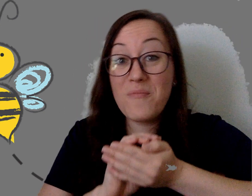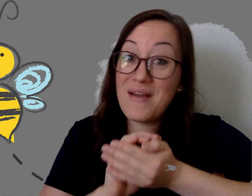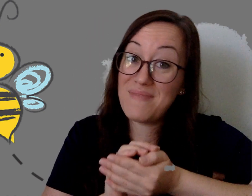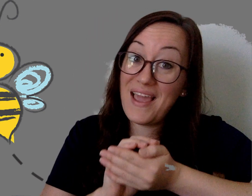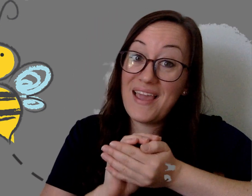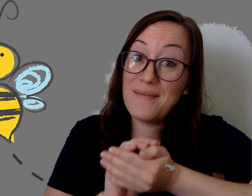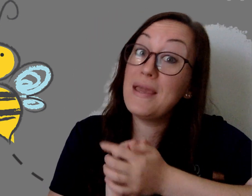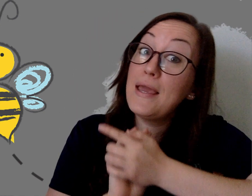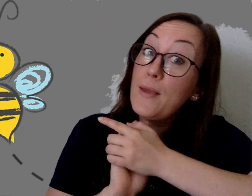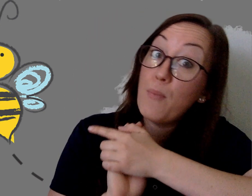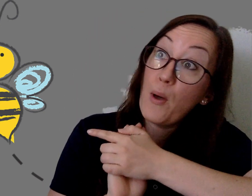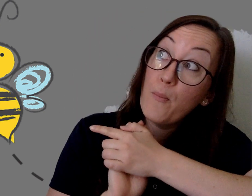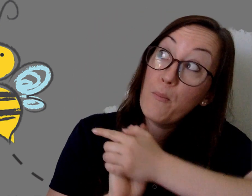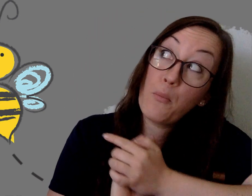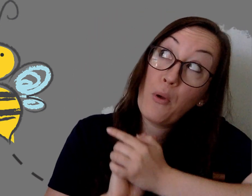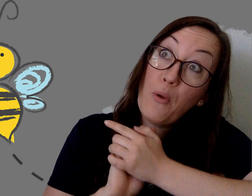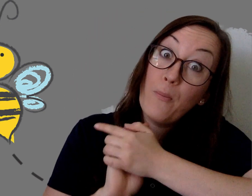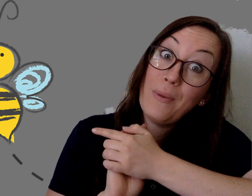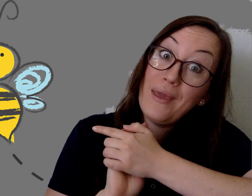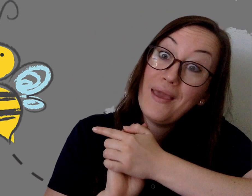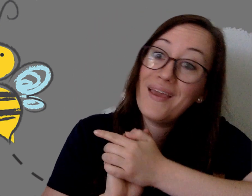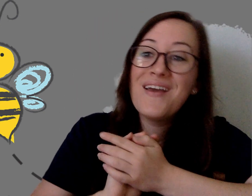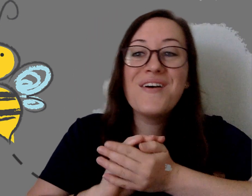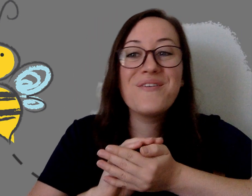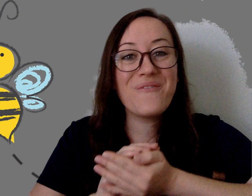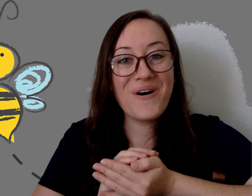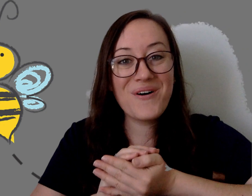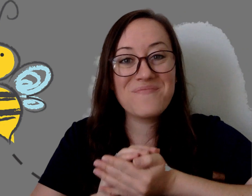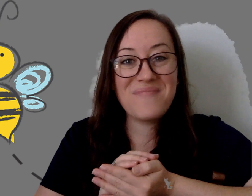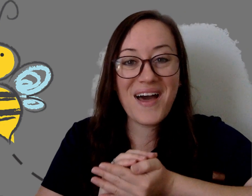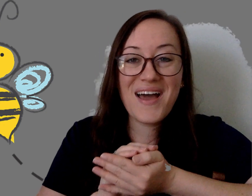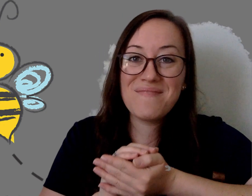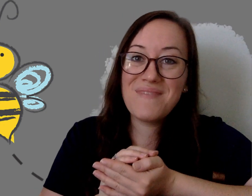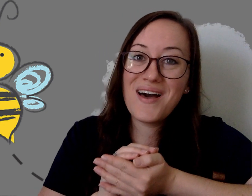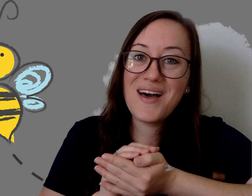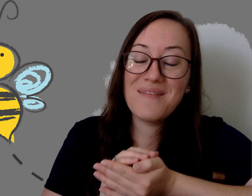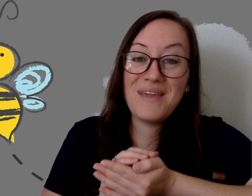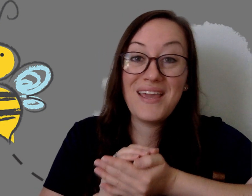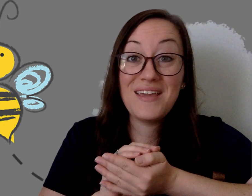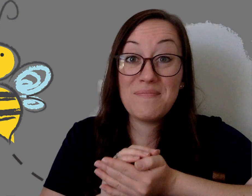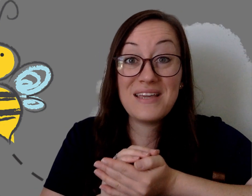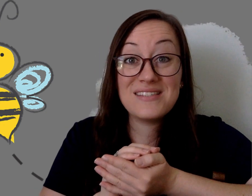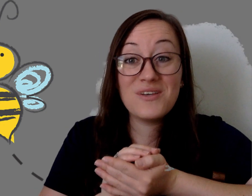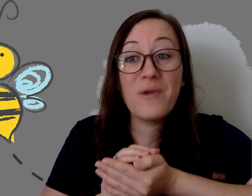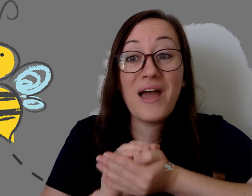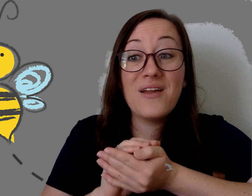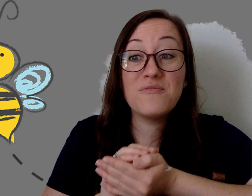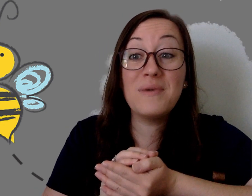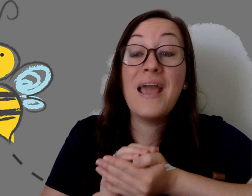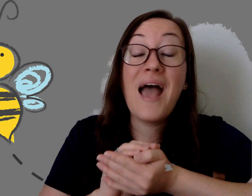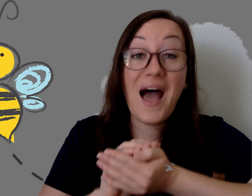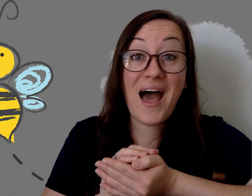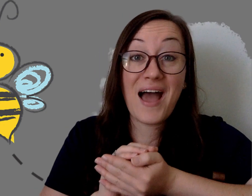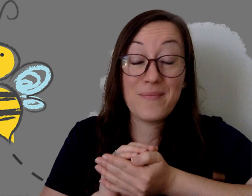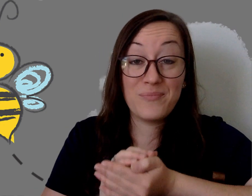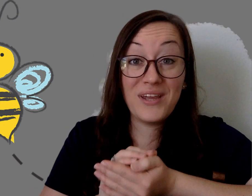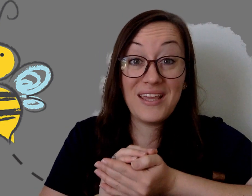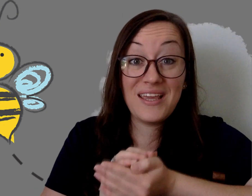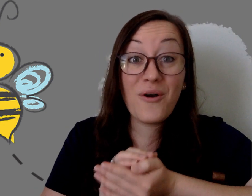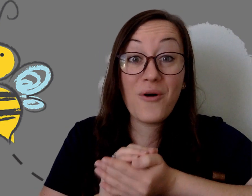my baby bumblebee won't my mommy be so proud of me I'm bringing home